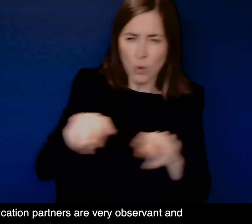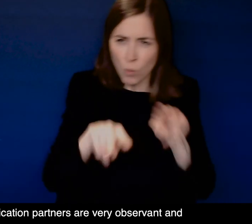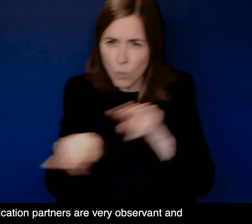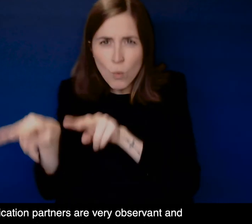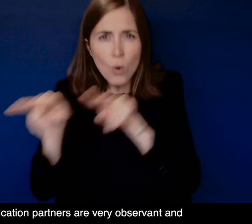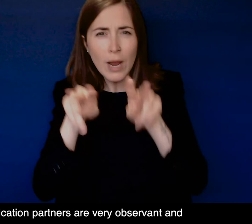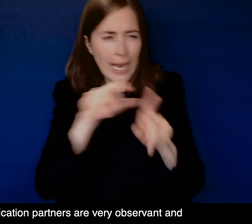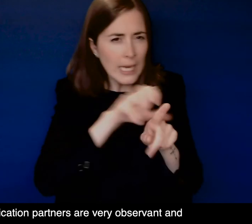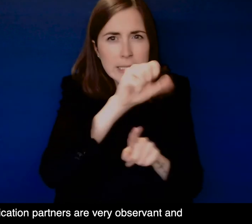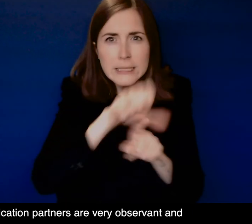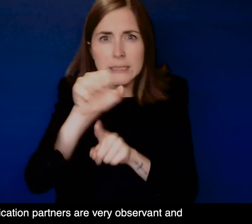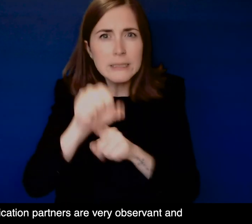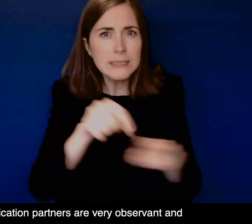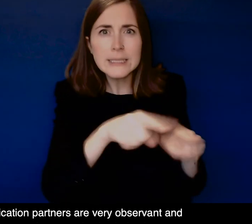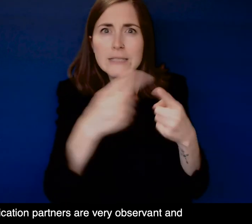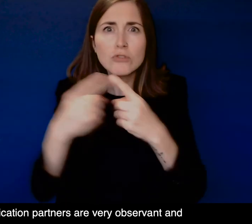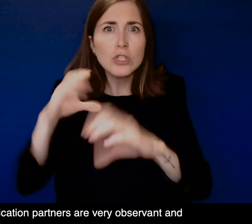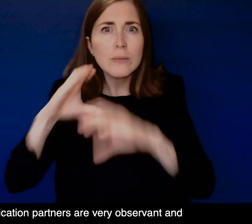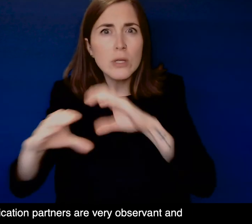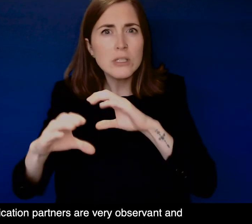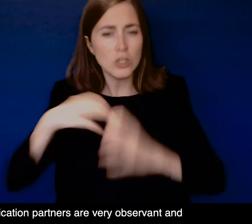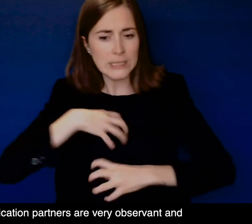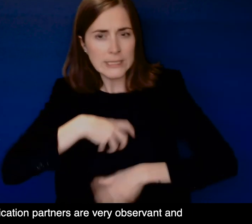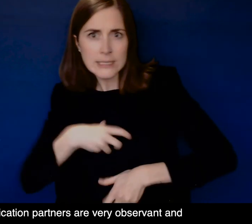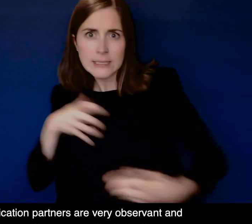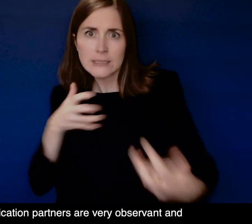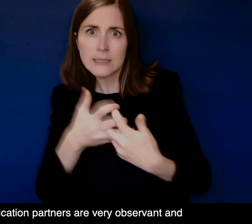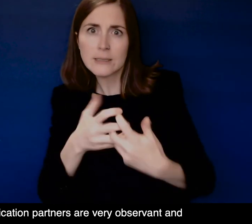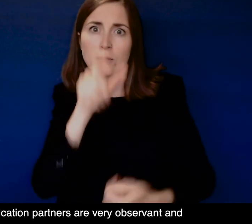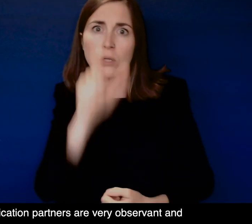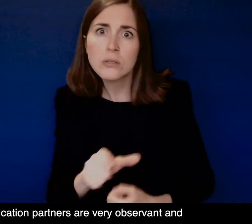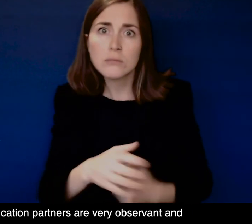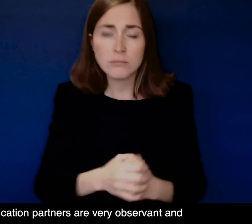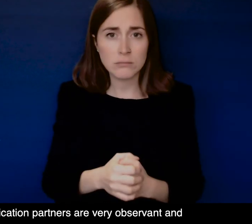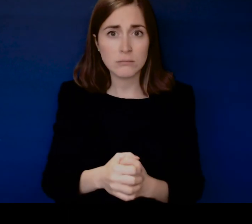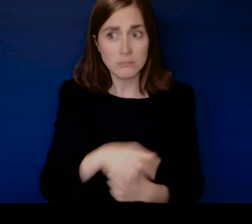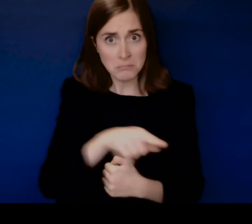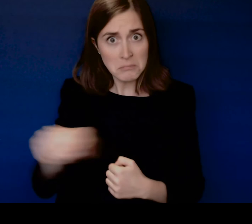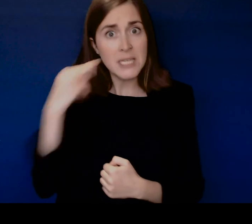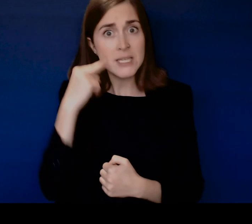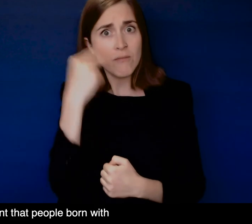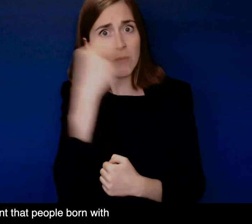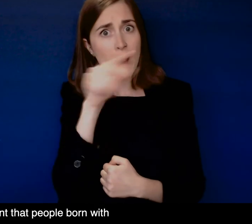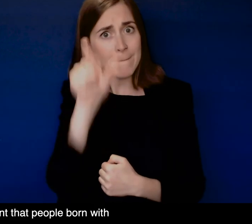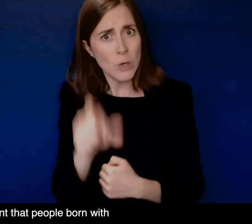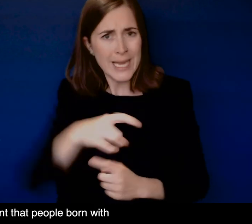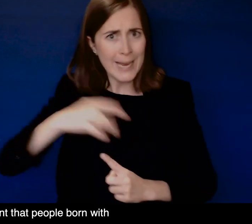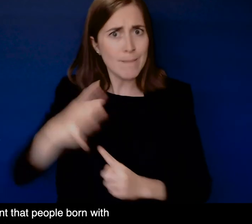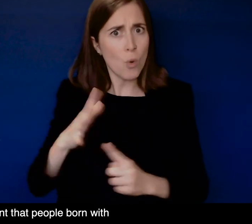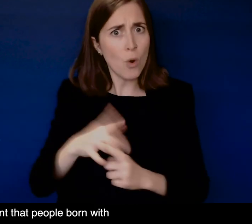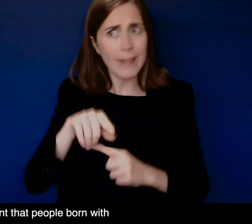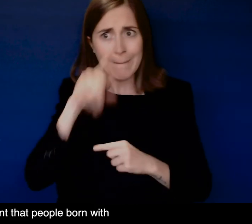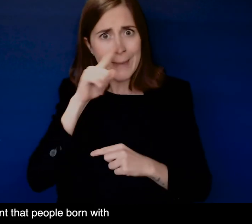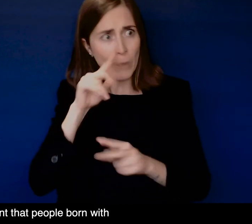partners are very observant and receptive to their unique range of communicative behaviours It is important that